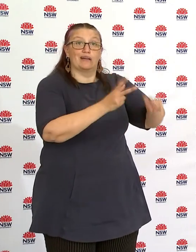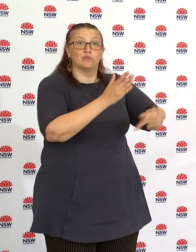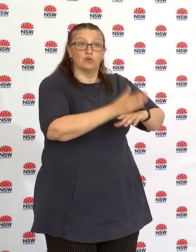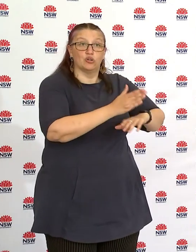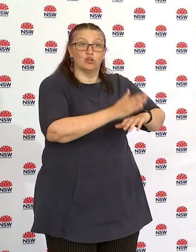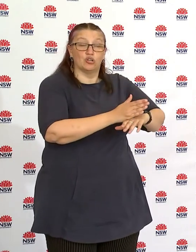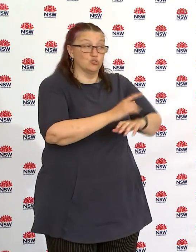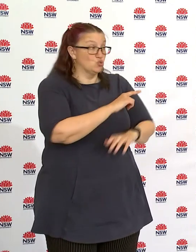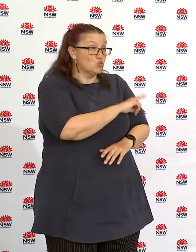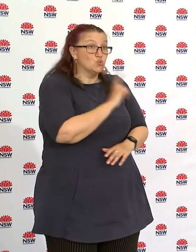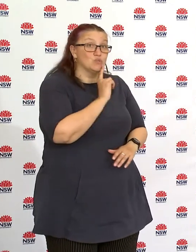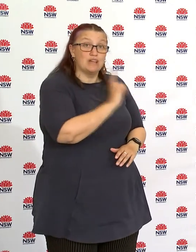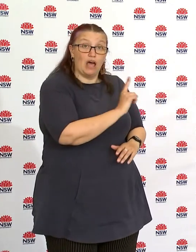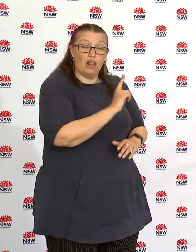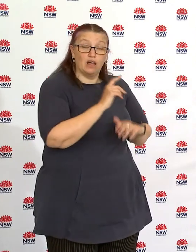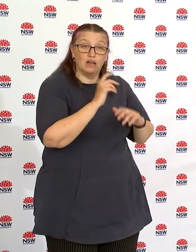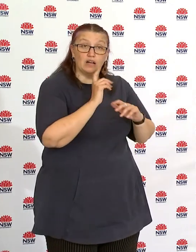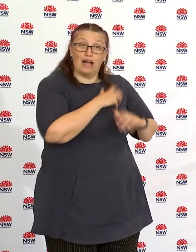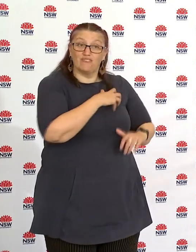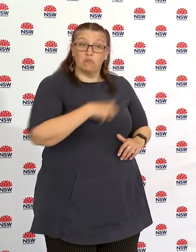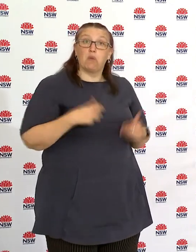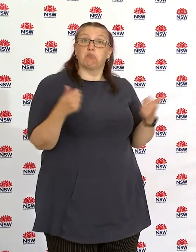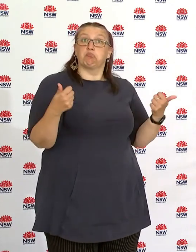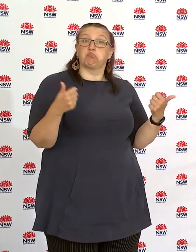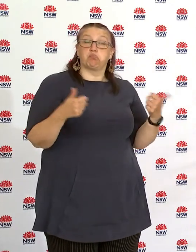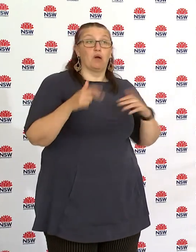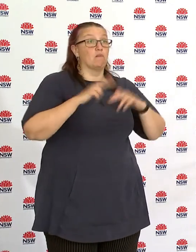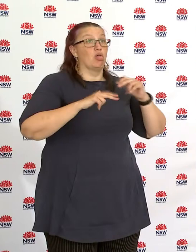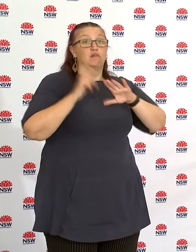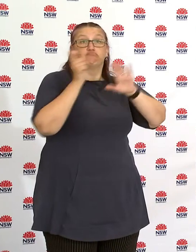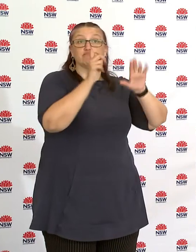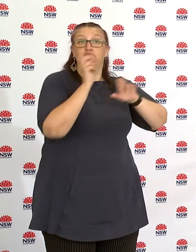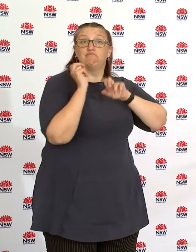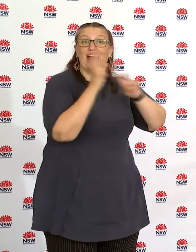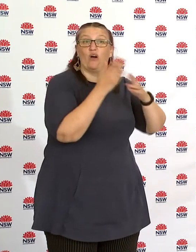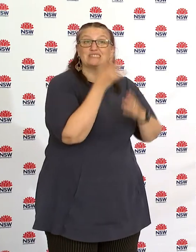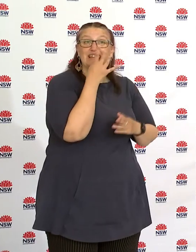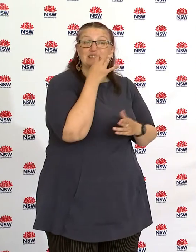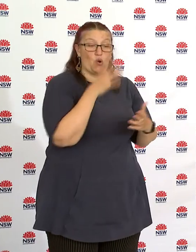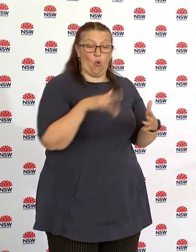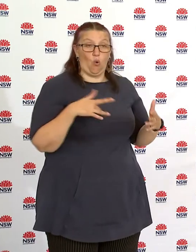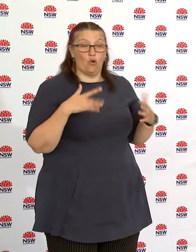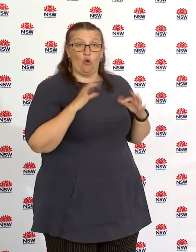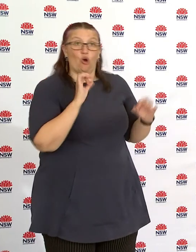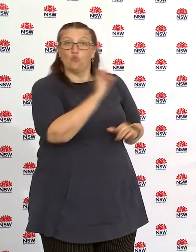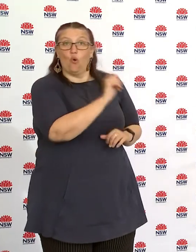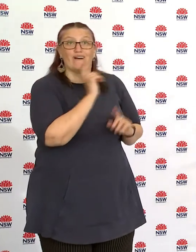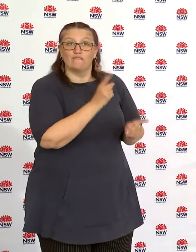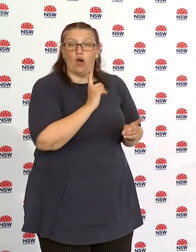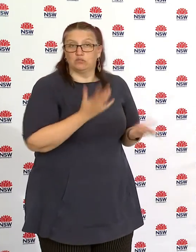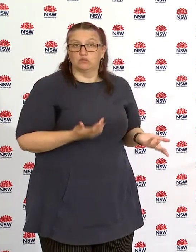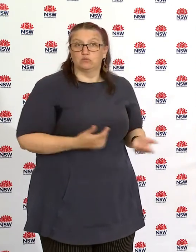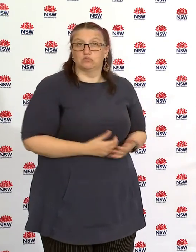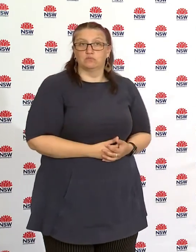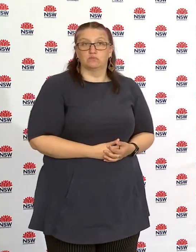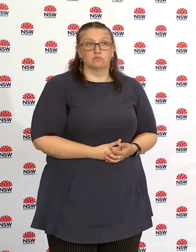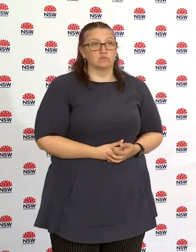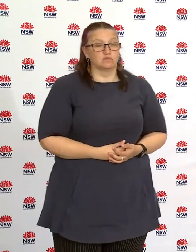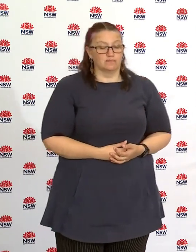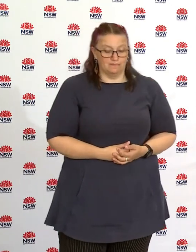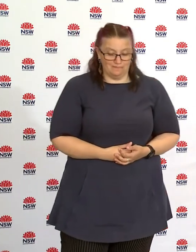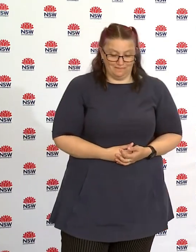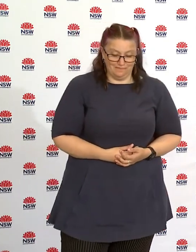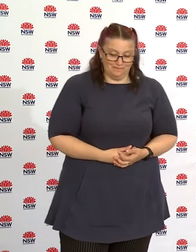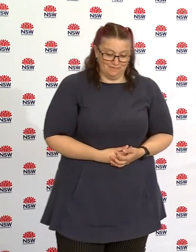there's a range of advice that I